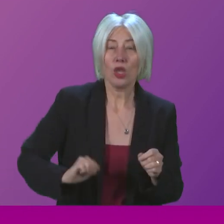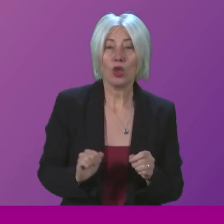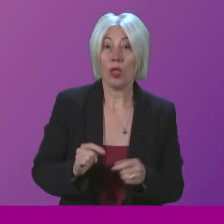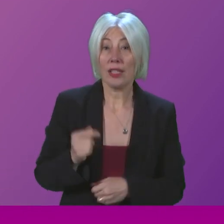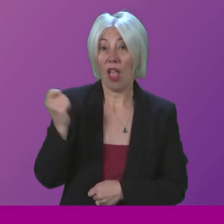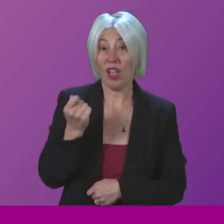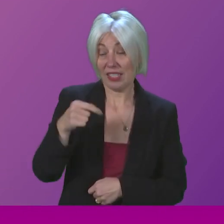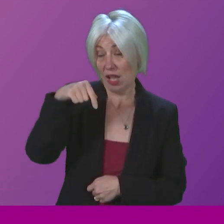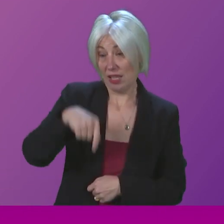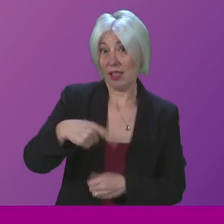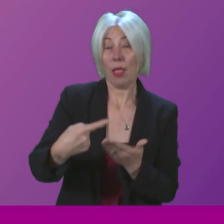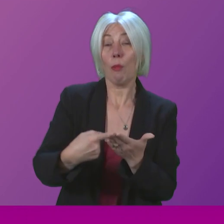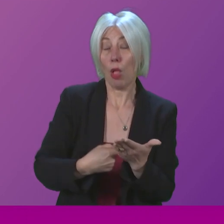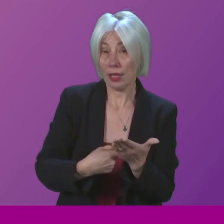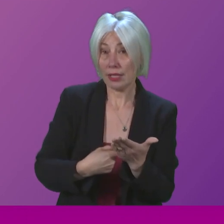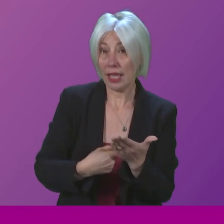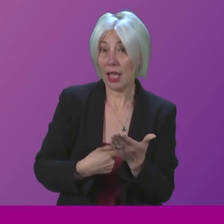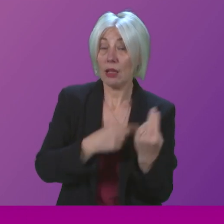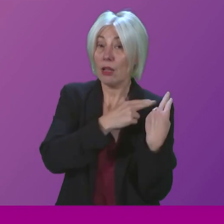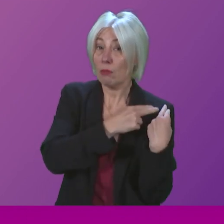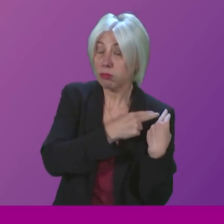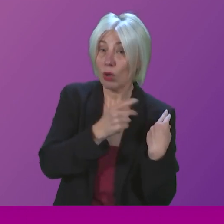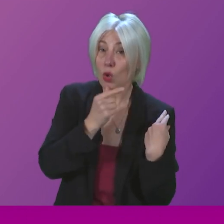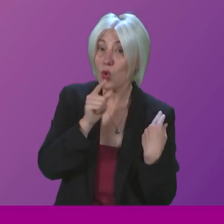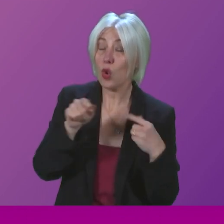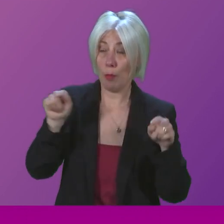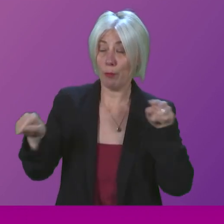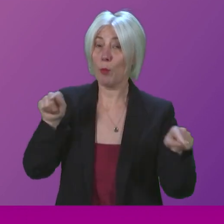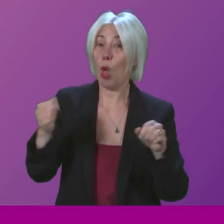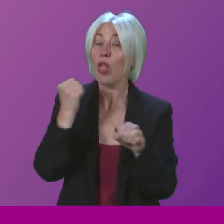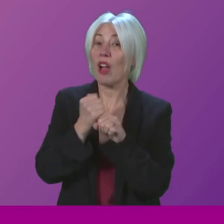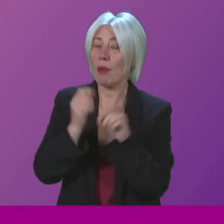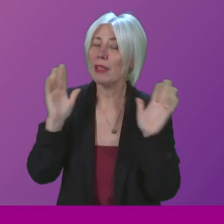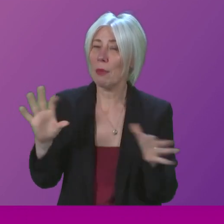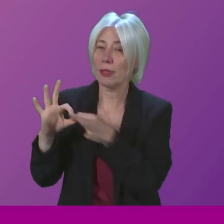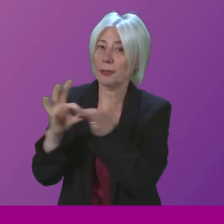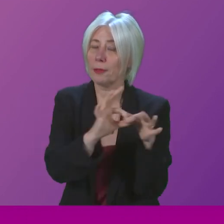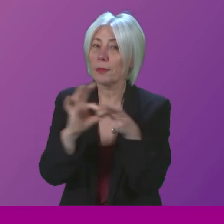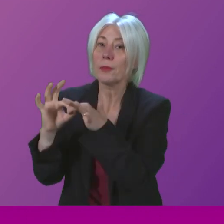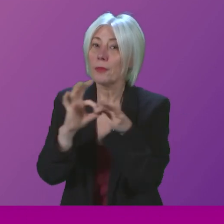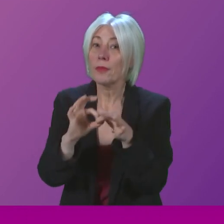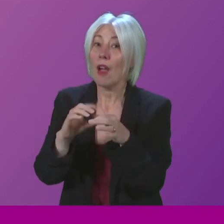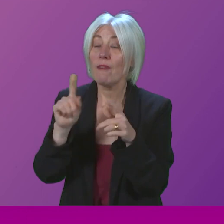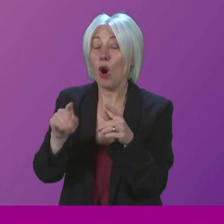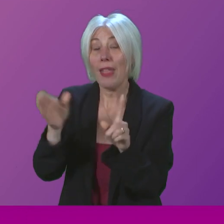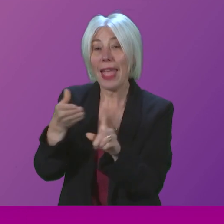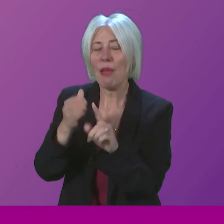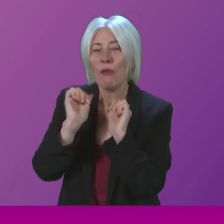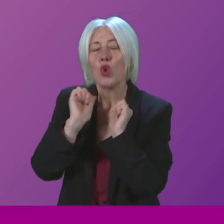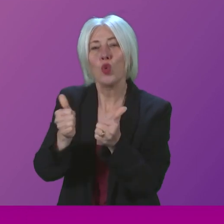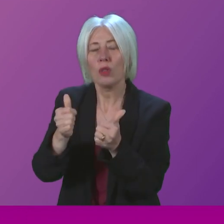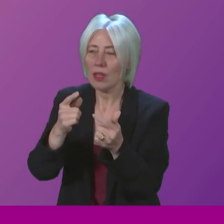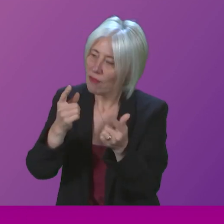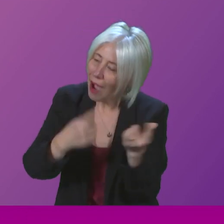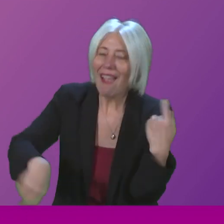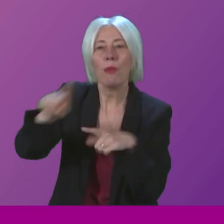of this policy will depend on Scotland's two governments working cooperatively together for the common good. And that common good